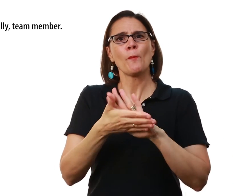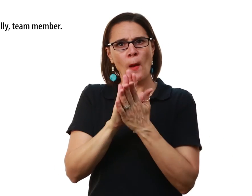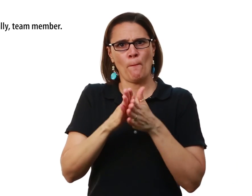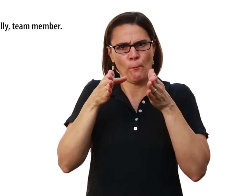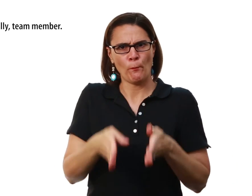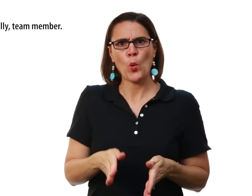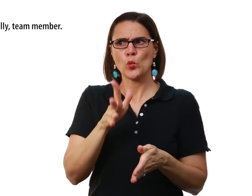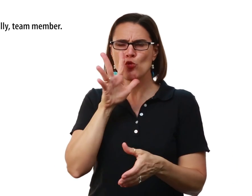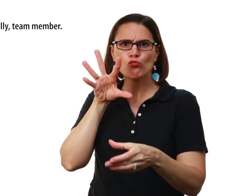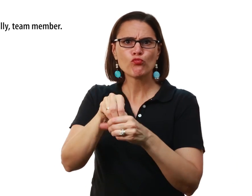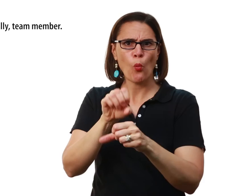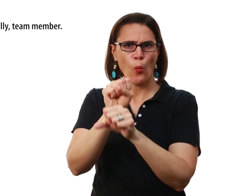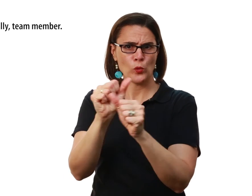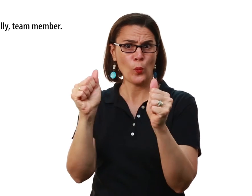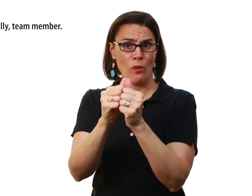want people Who are willing to work Together with others